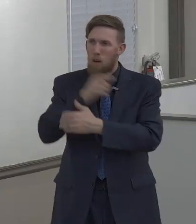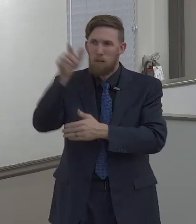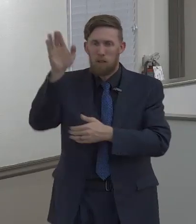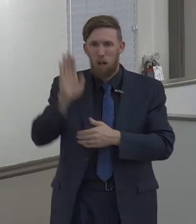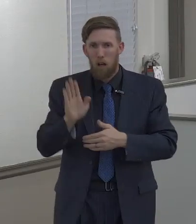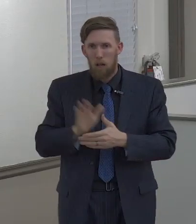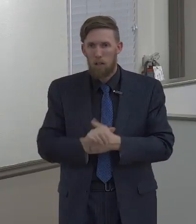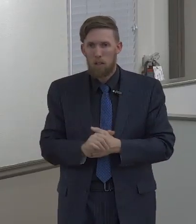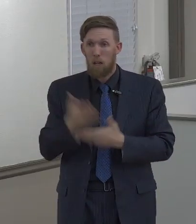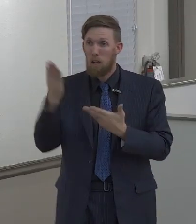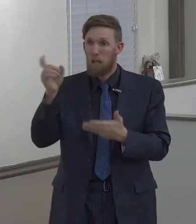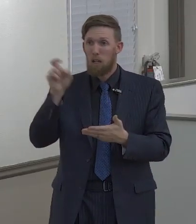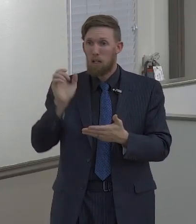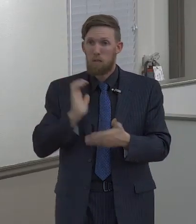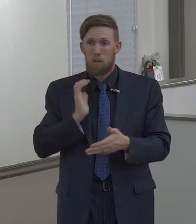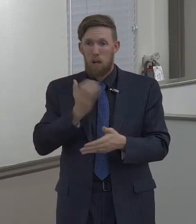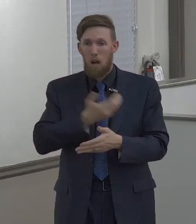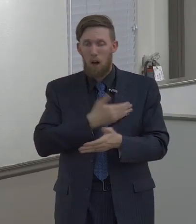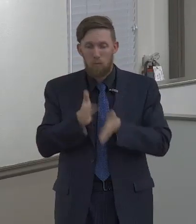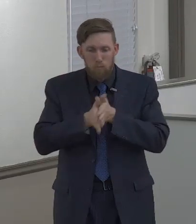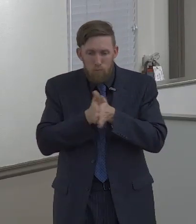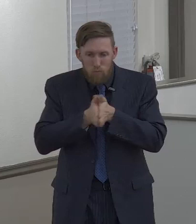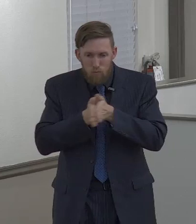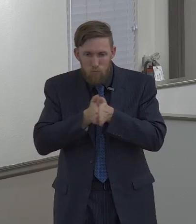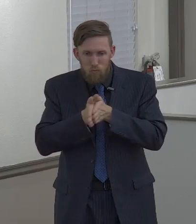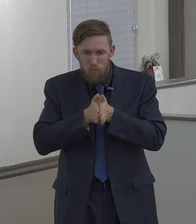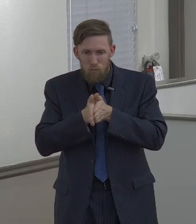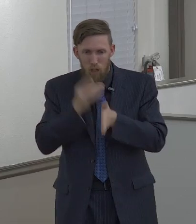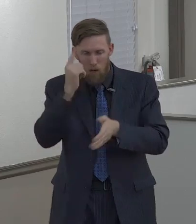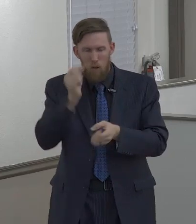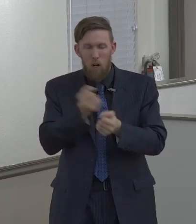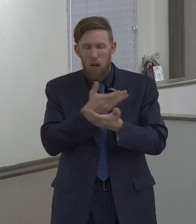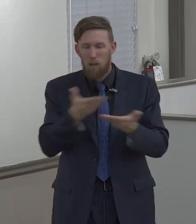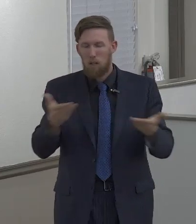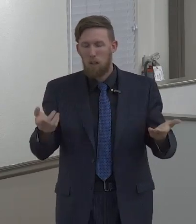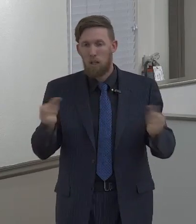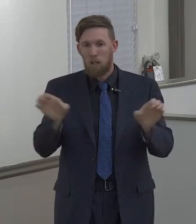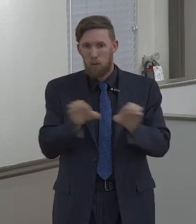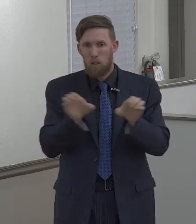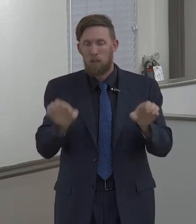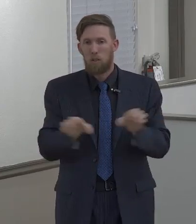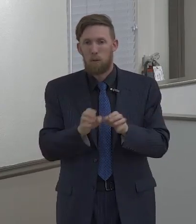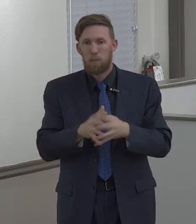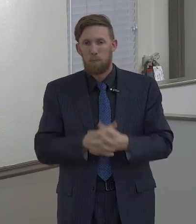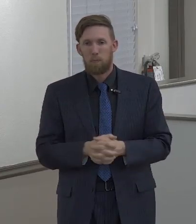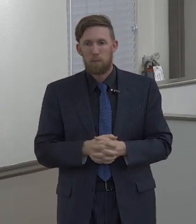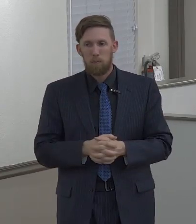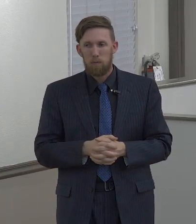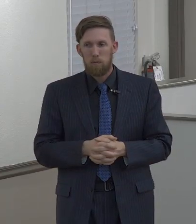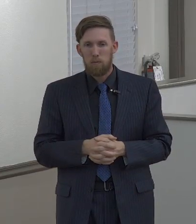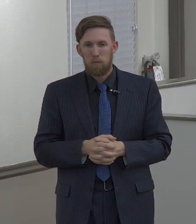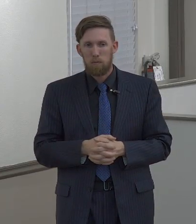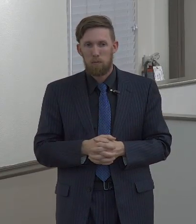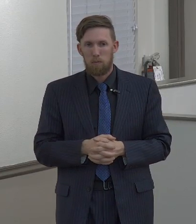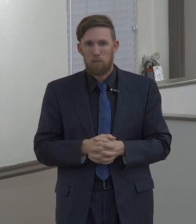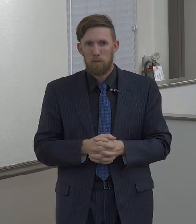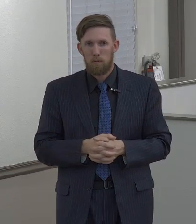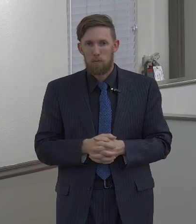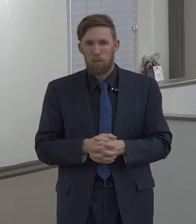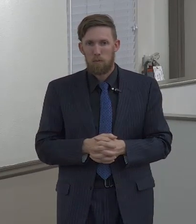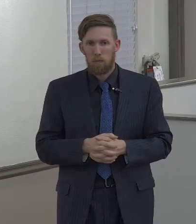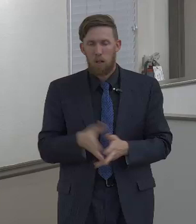God is to be the motivation behind everything we do. Everything we do ought to be because of a love for God.